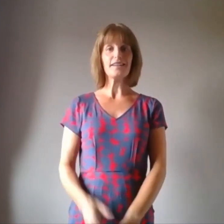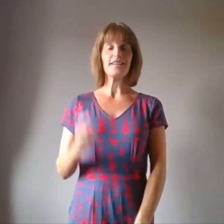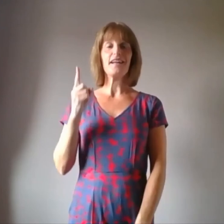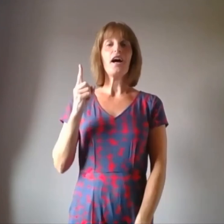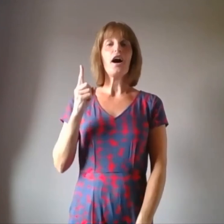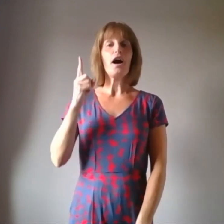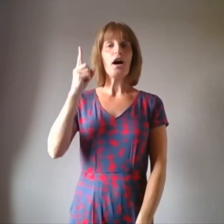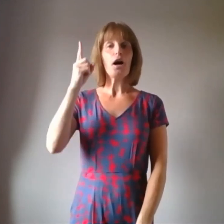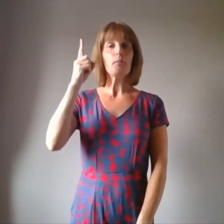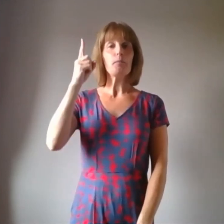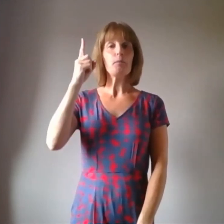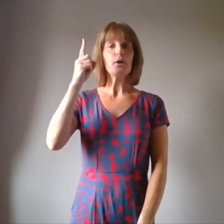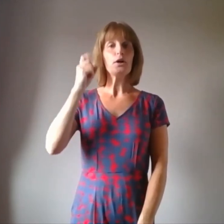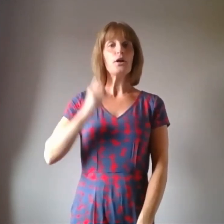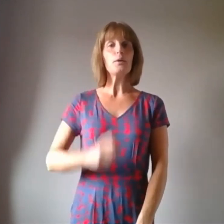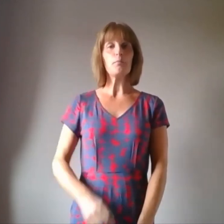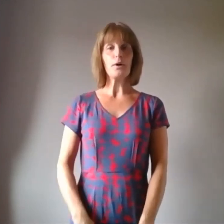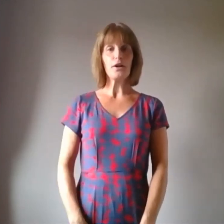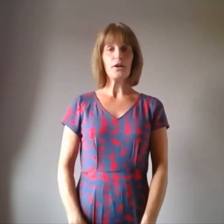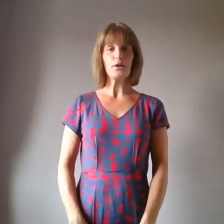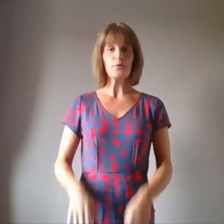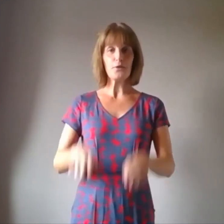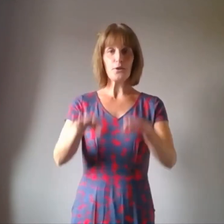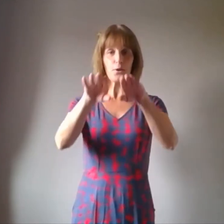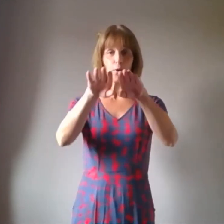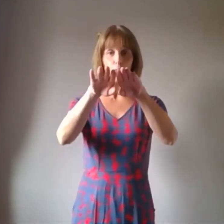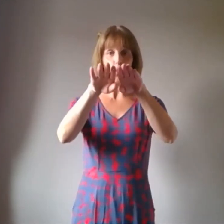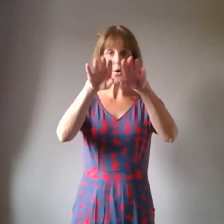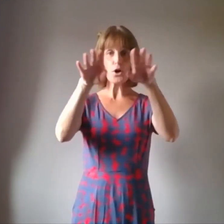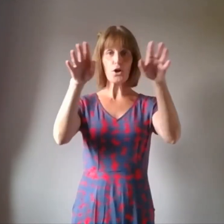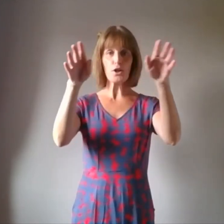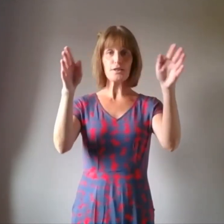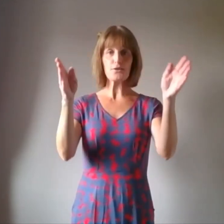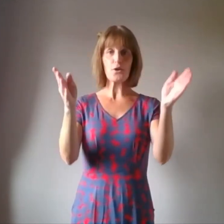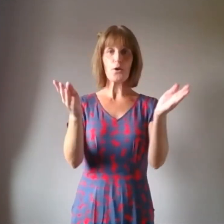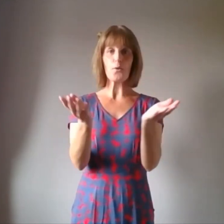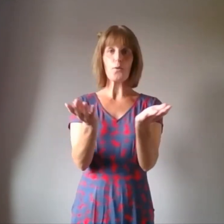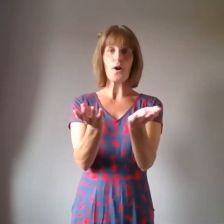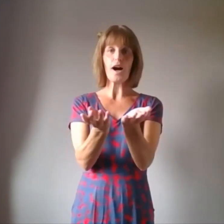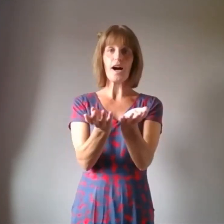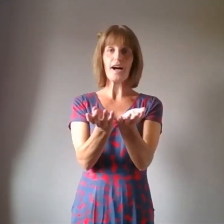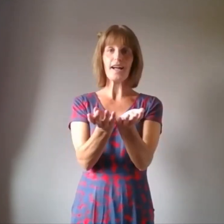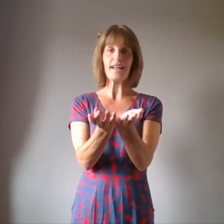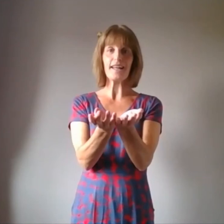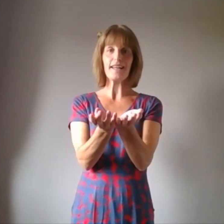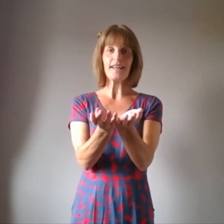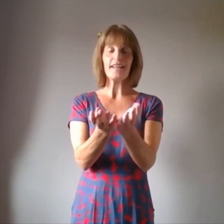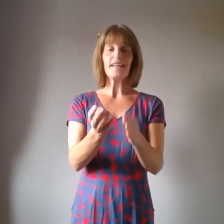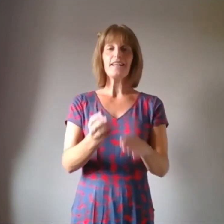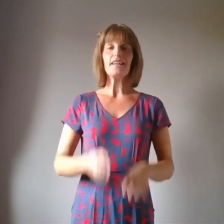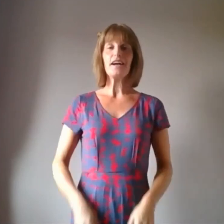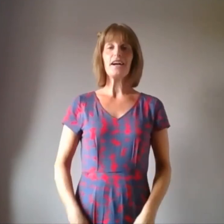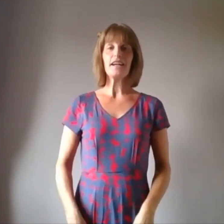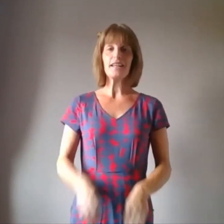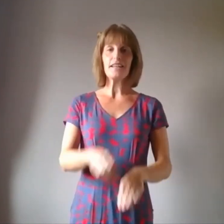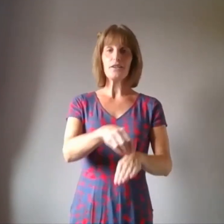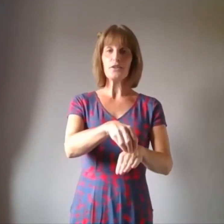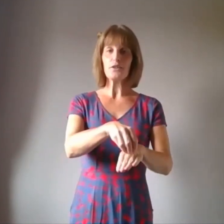Up above the world so high. Like a